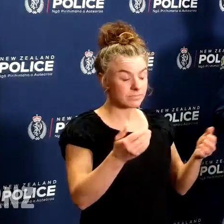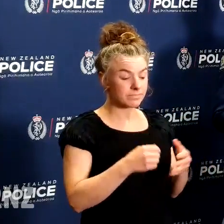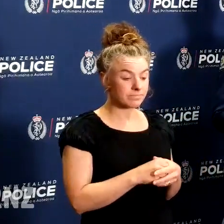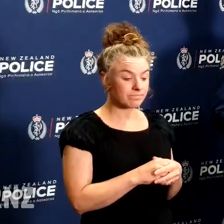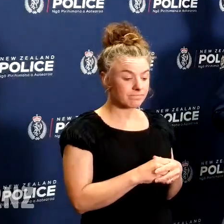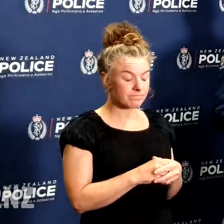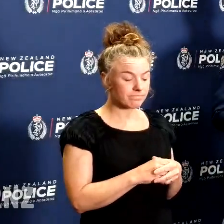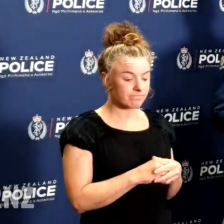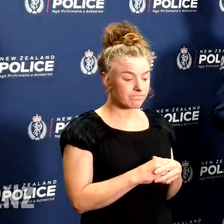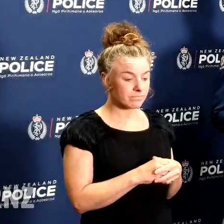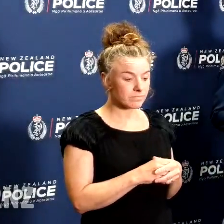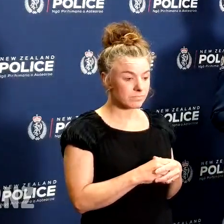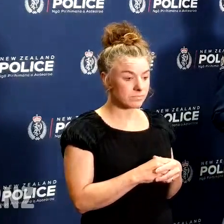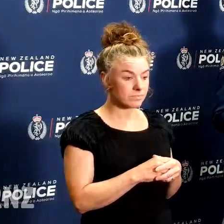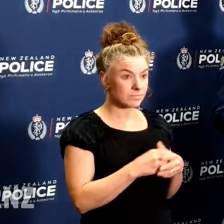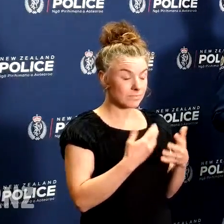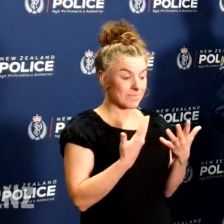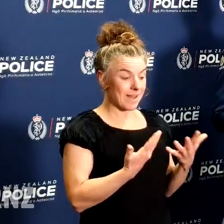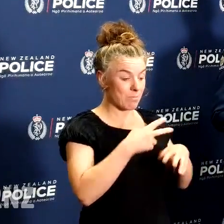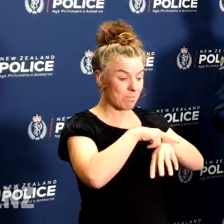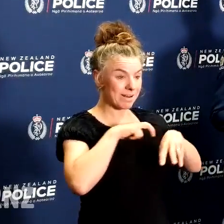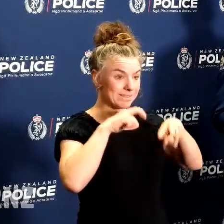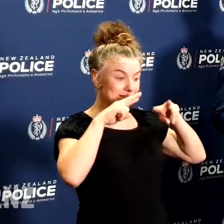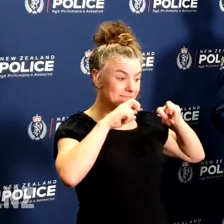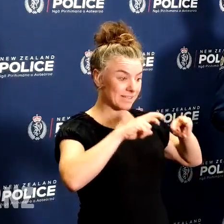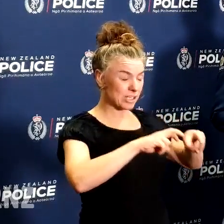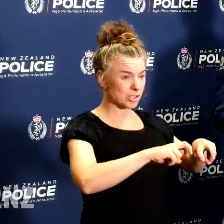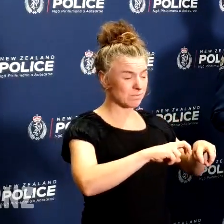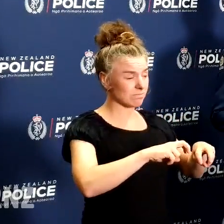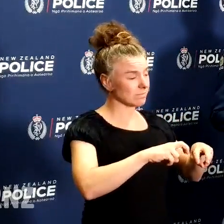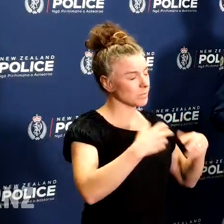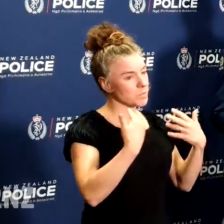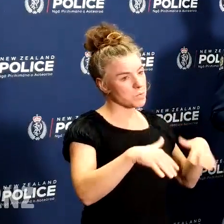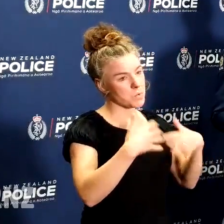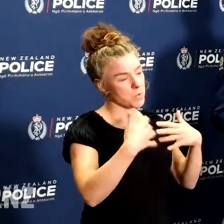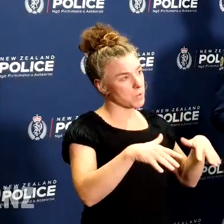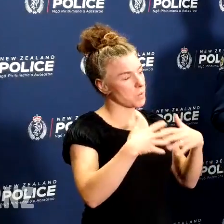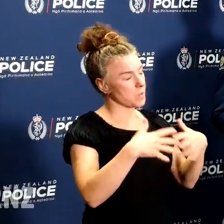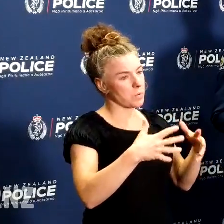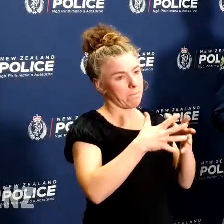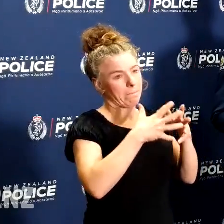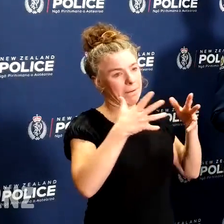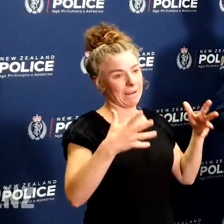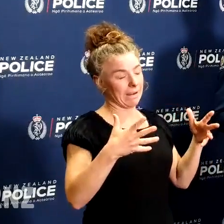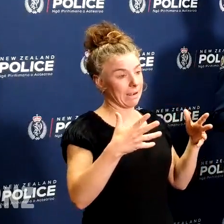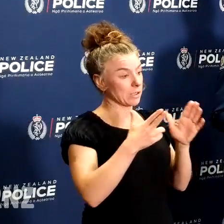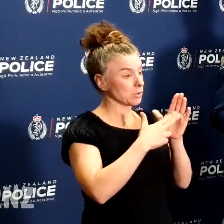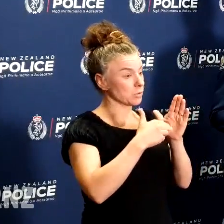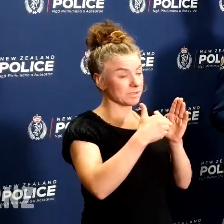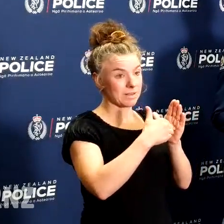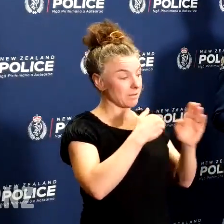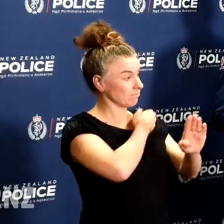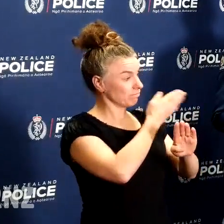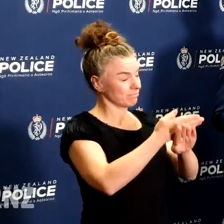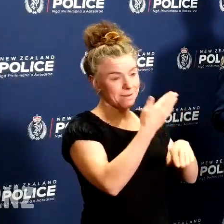criminal investigation is the largest one ever undertaken by the New